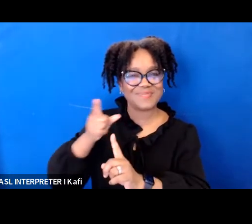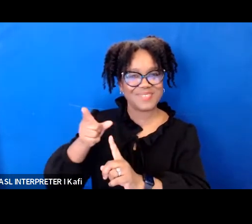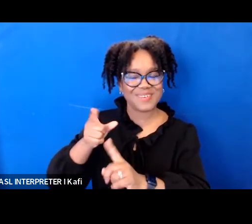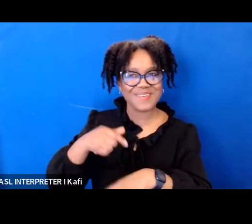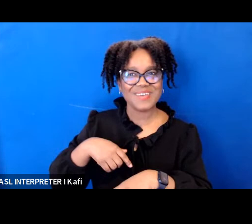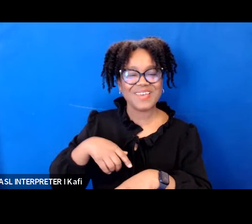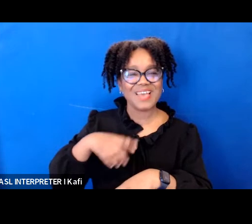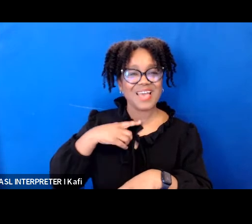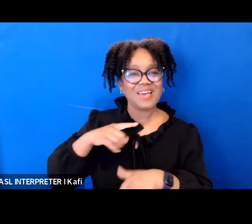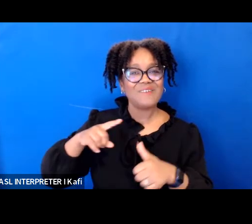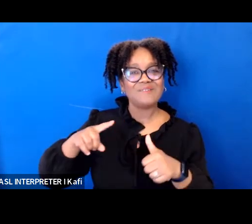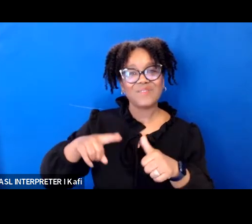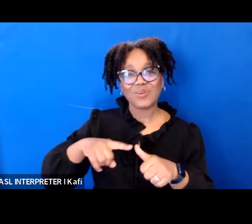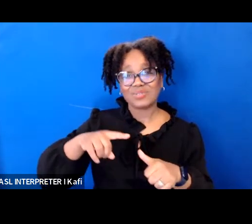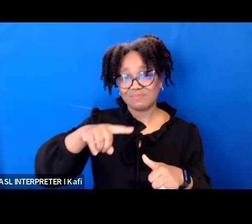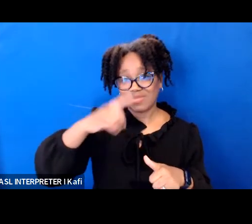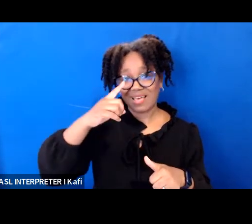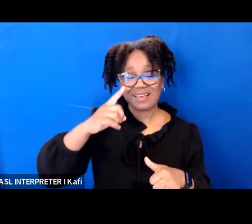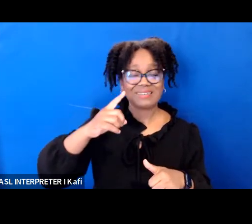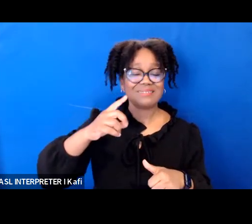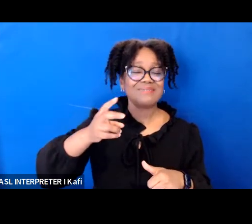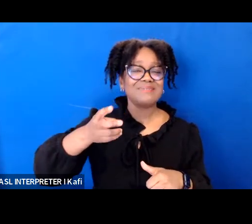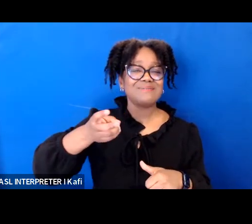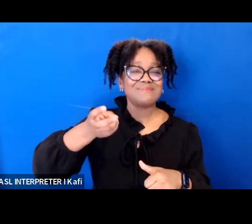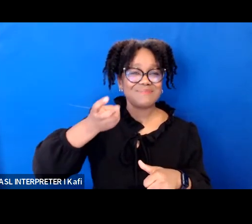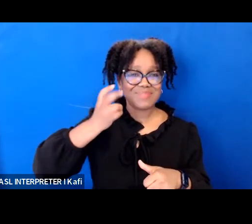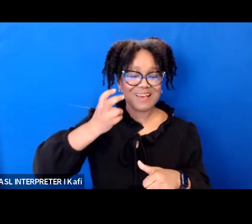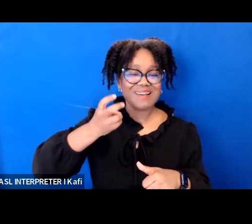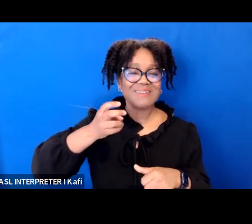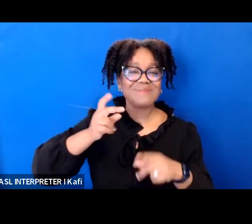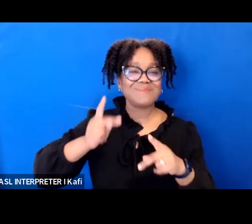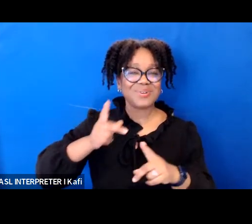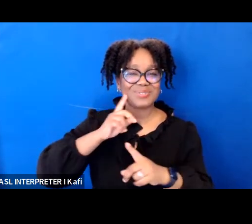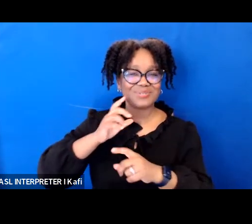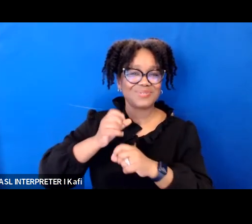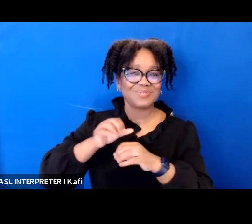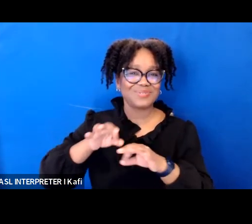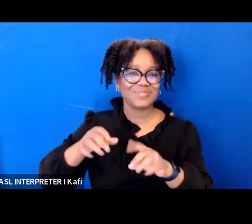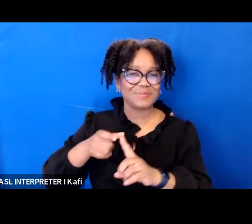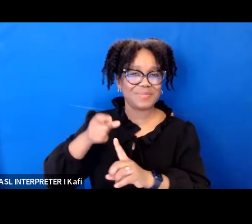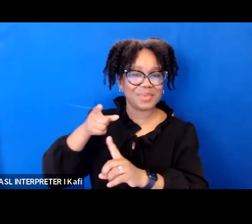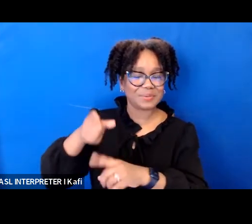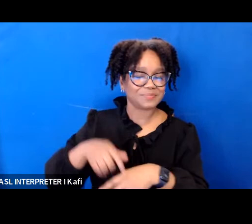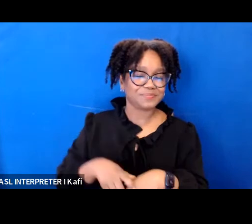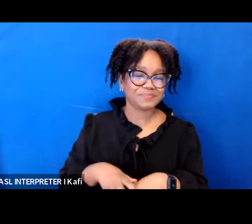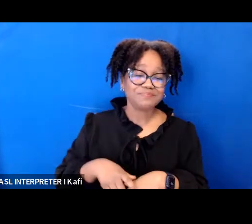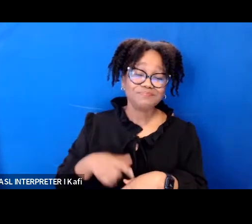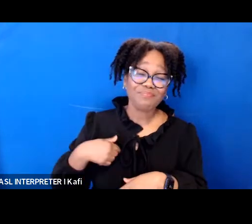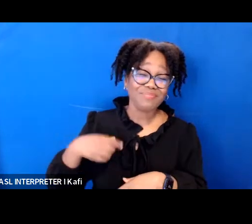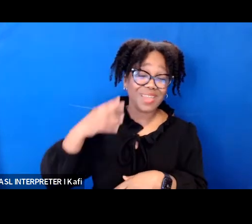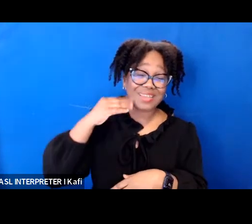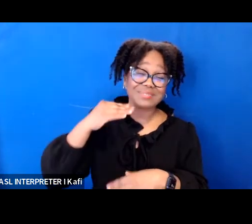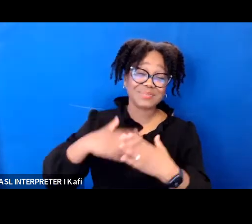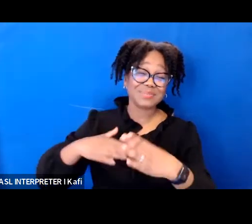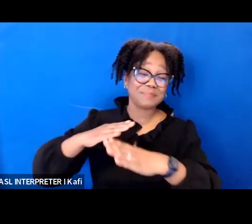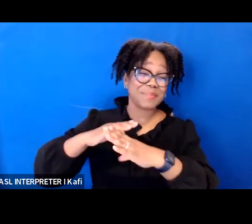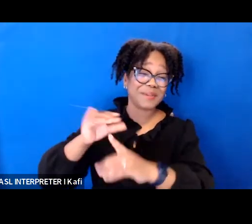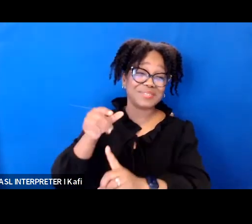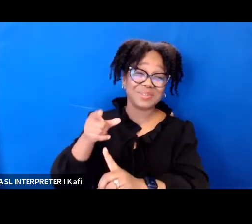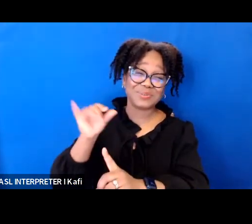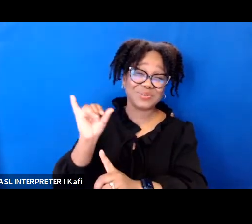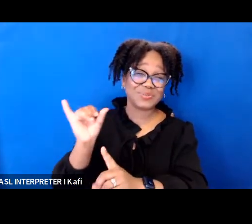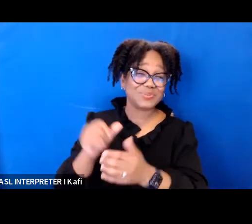the barriers were not so much my disability but ableism systemic biases against